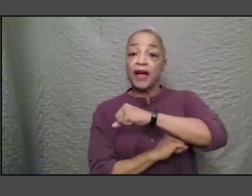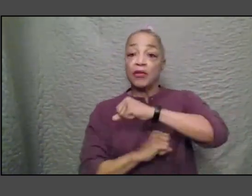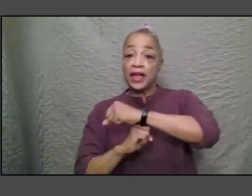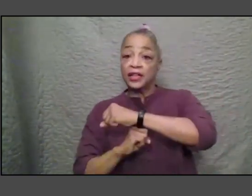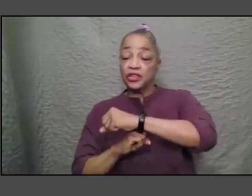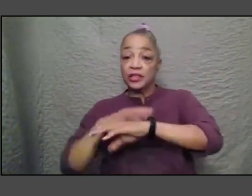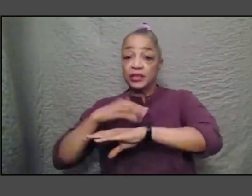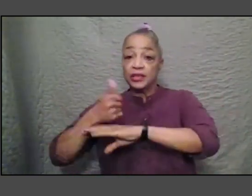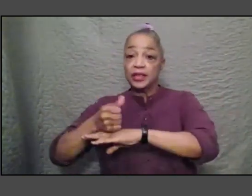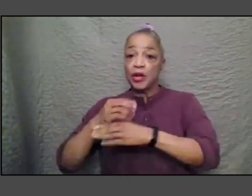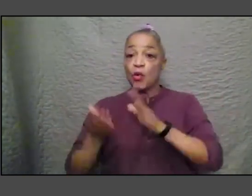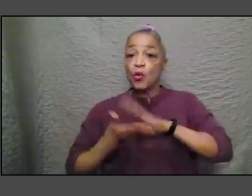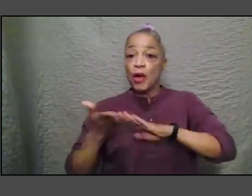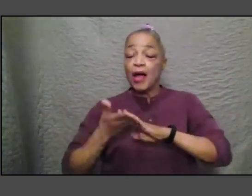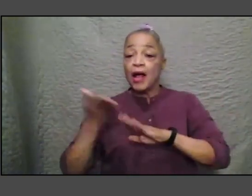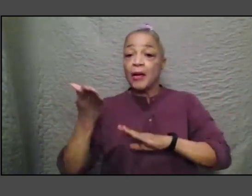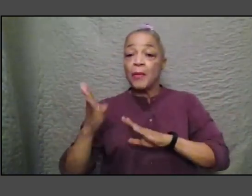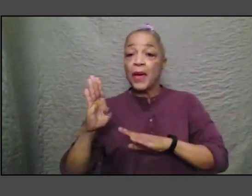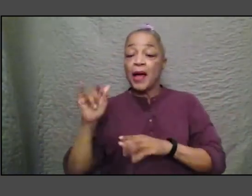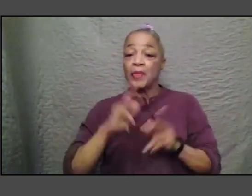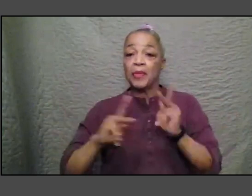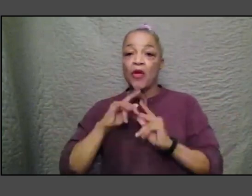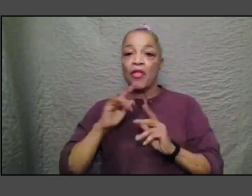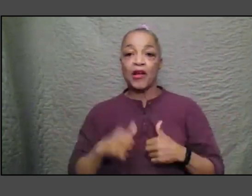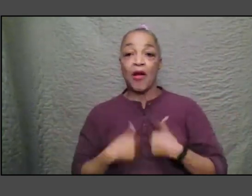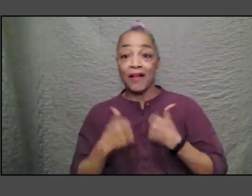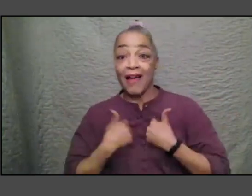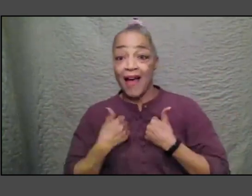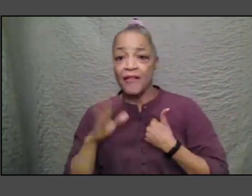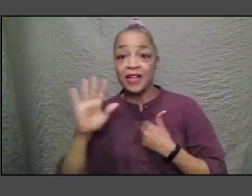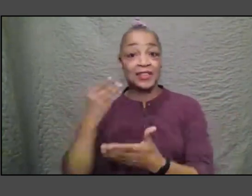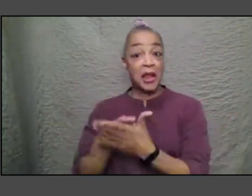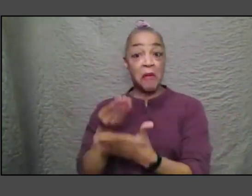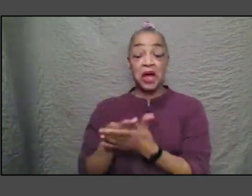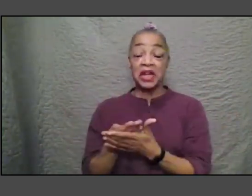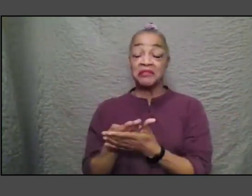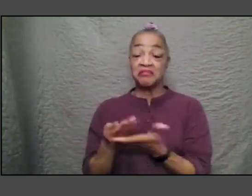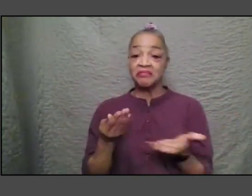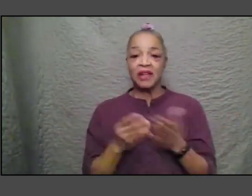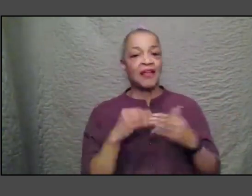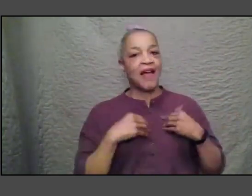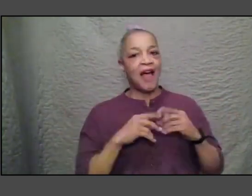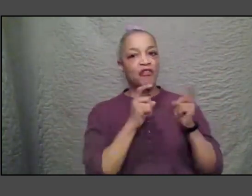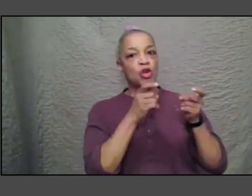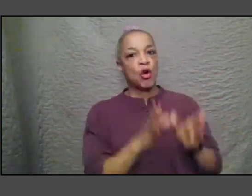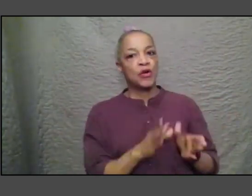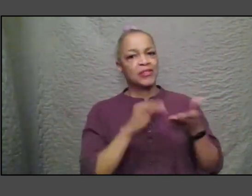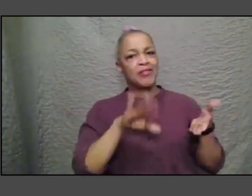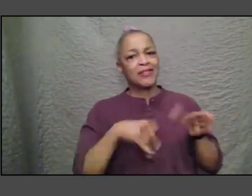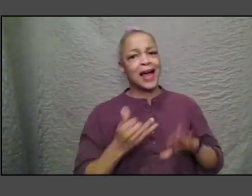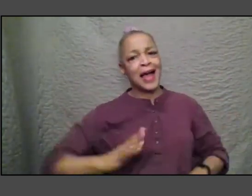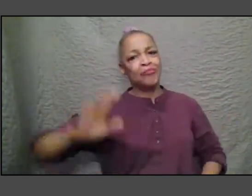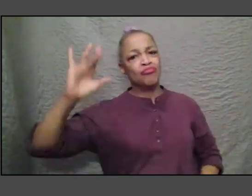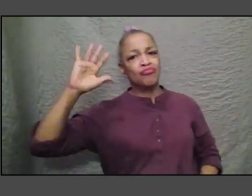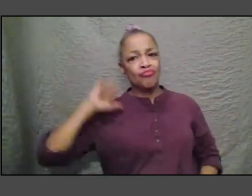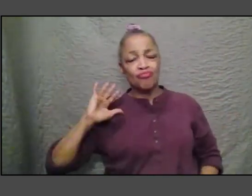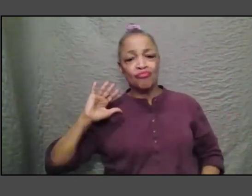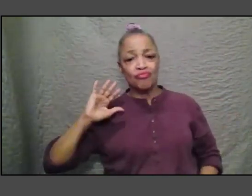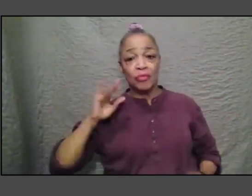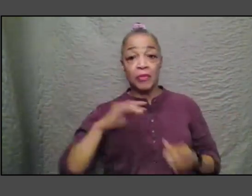living and it's their money you know there are foundations with donors who died a long time ago but said it needed to be done in a certain way